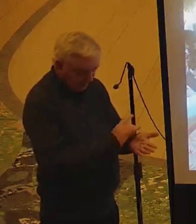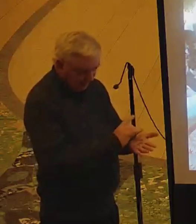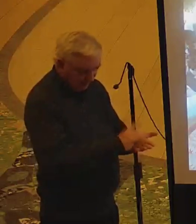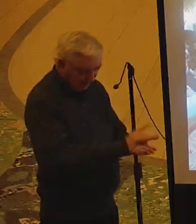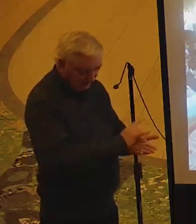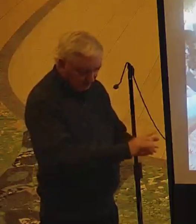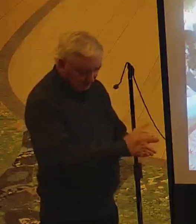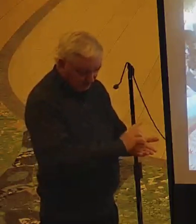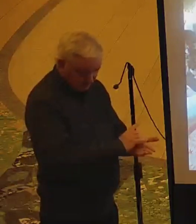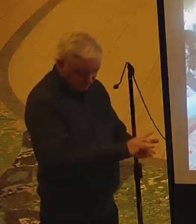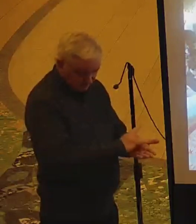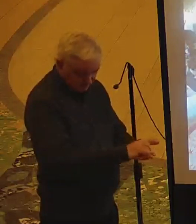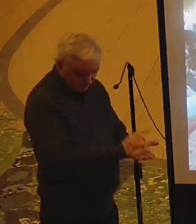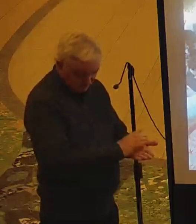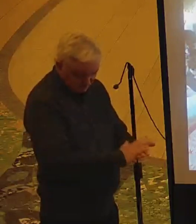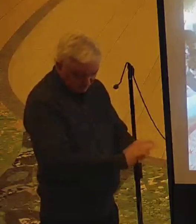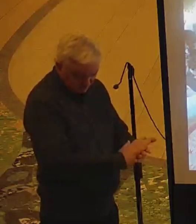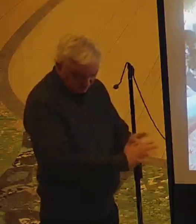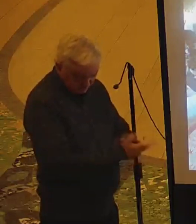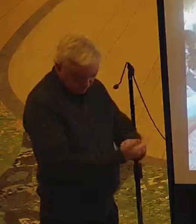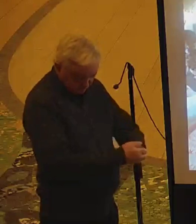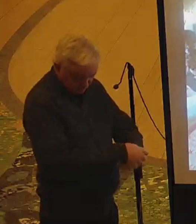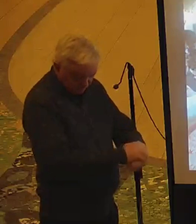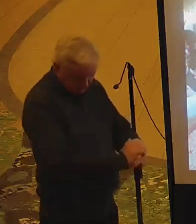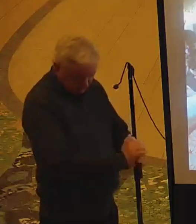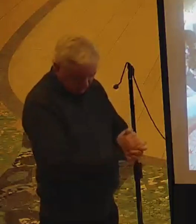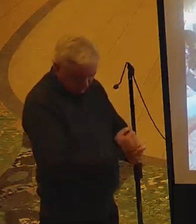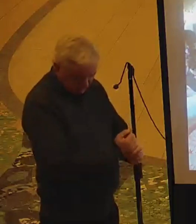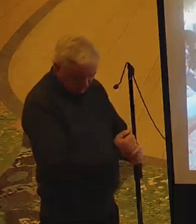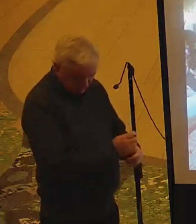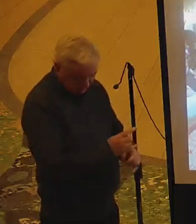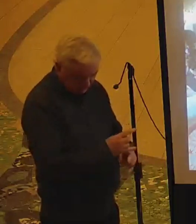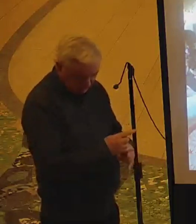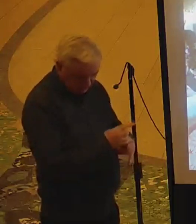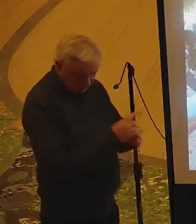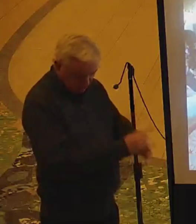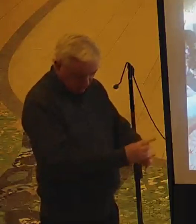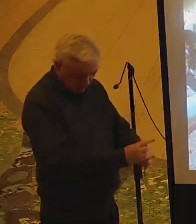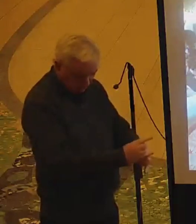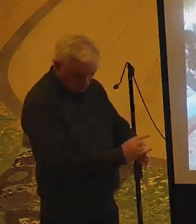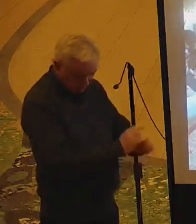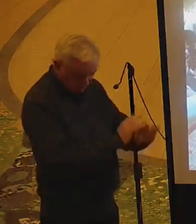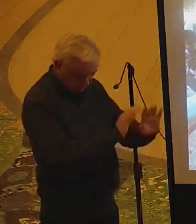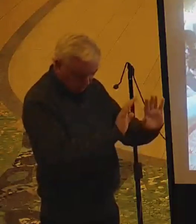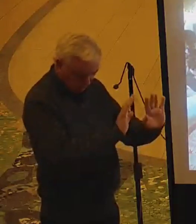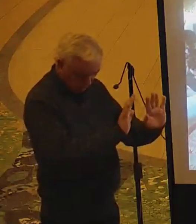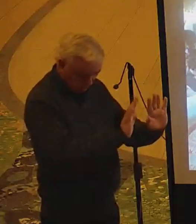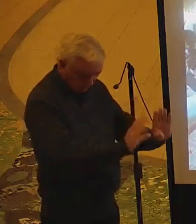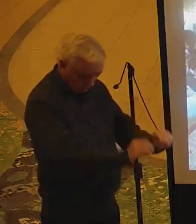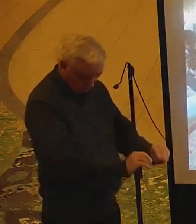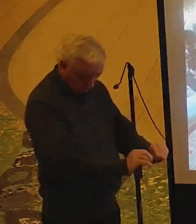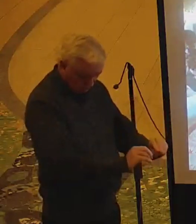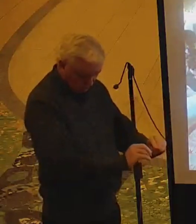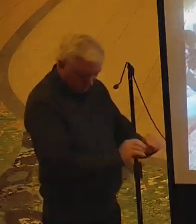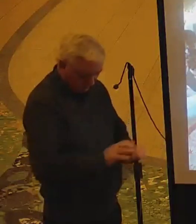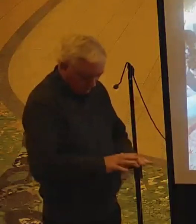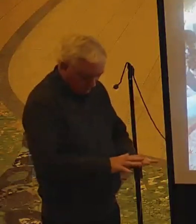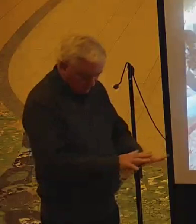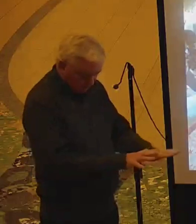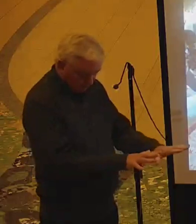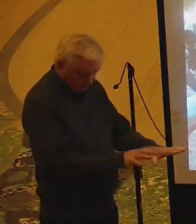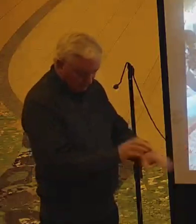hygiene facilities to help to stop